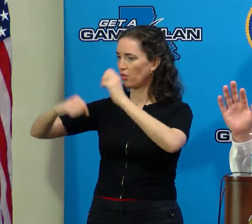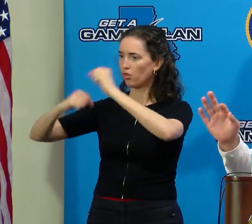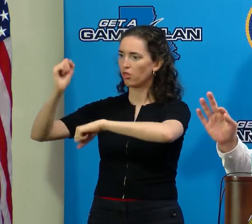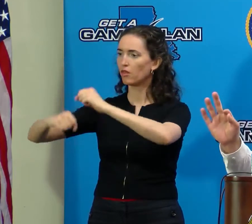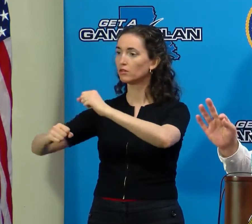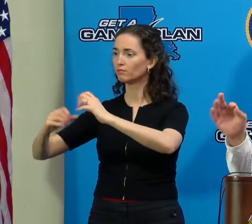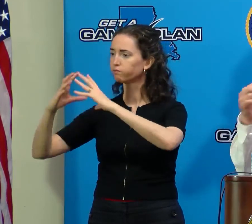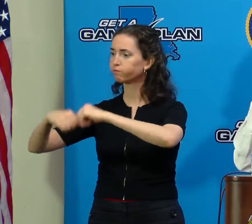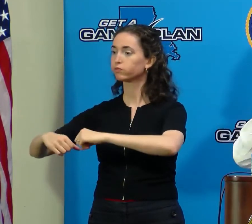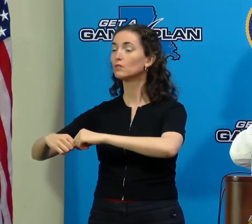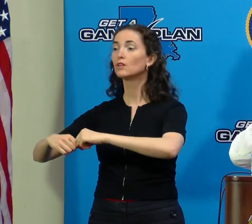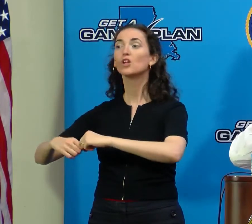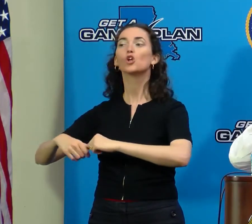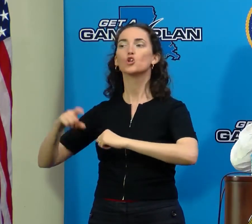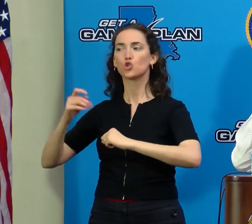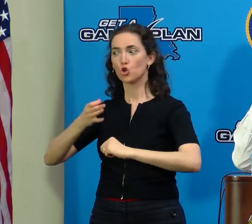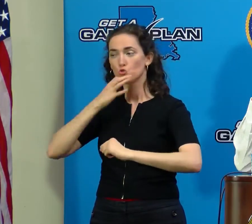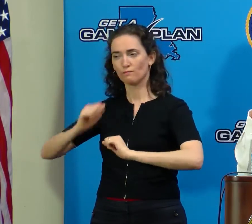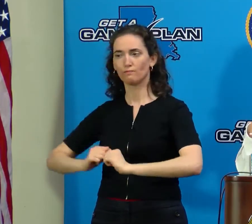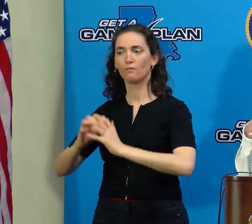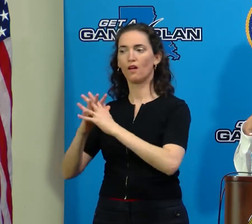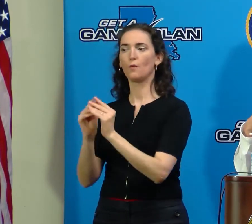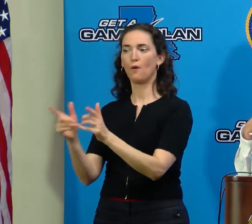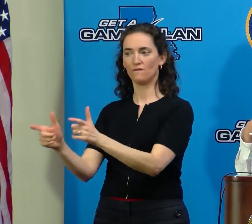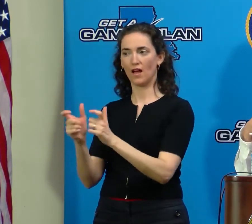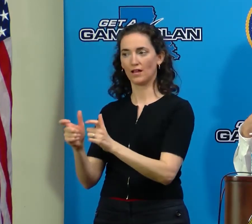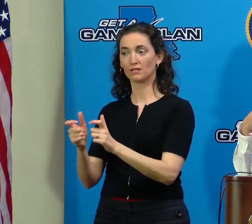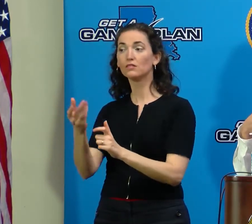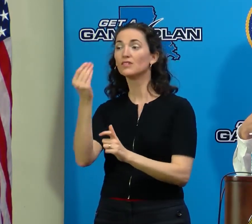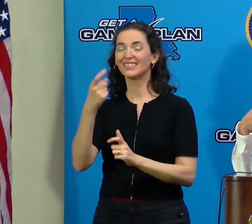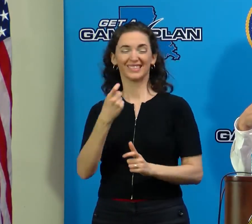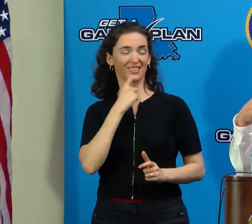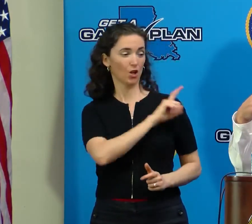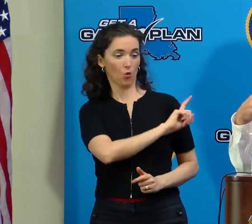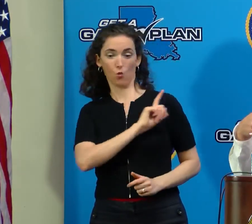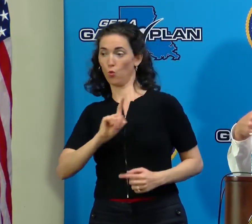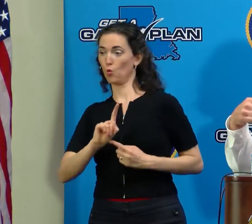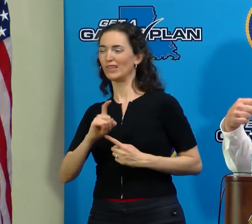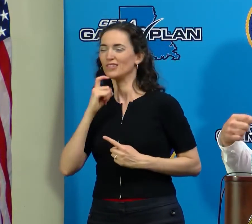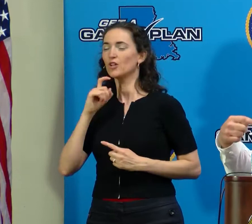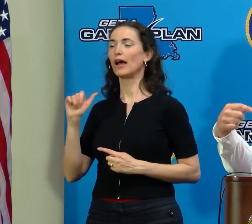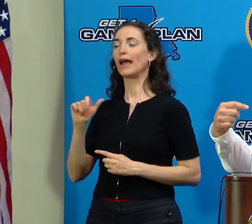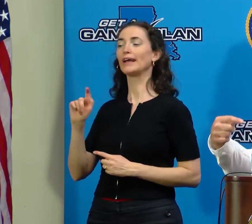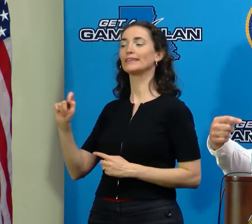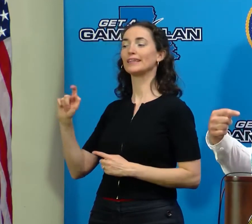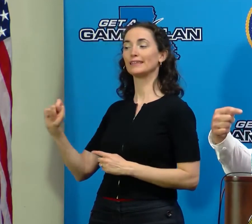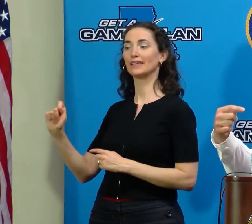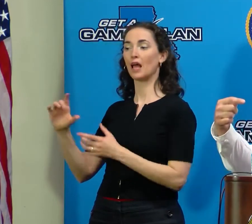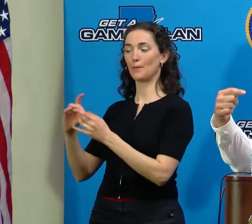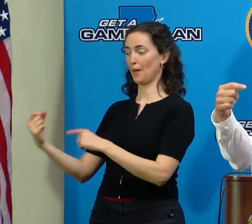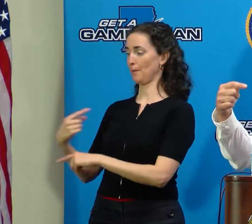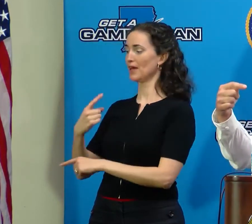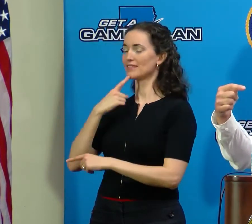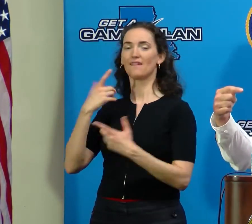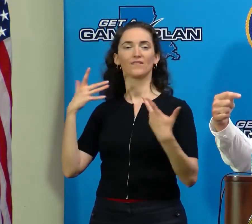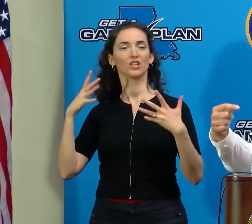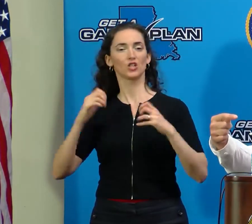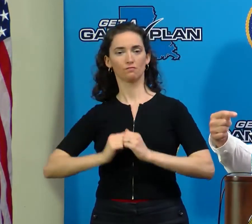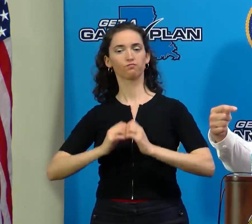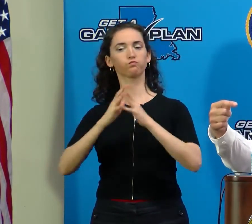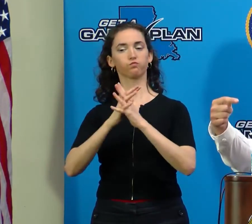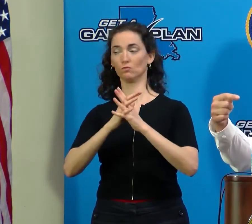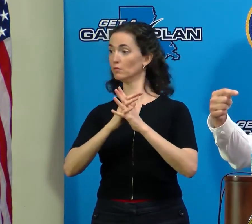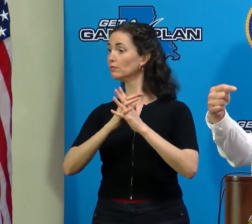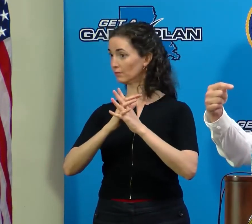I haven't confirmed it yet, but on my way in, I got a message from AT&T, and they believe their system is back up. And since